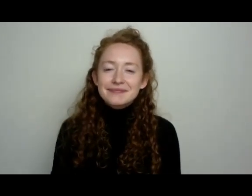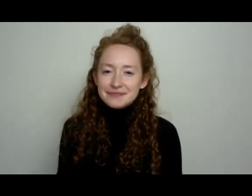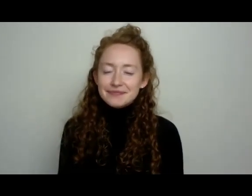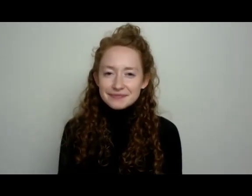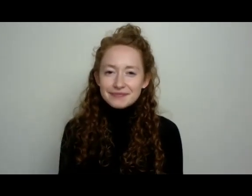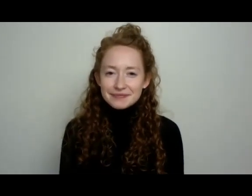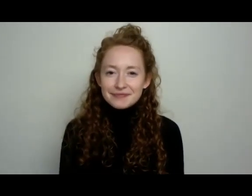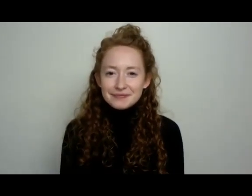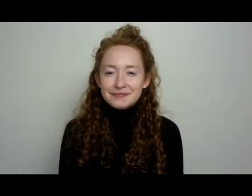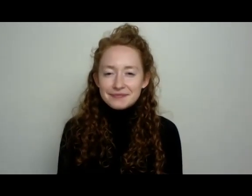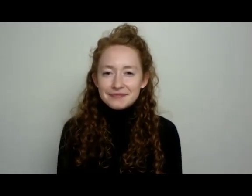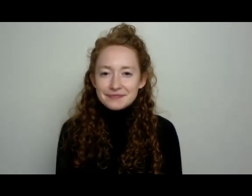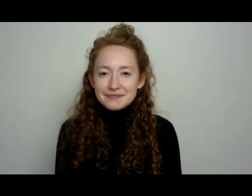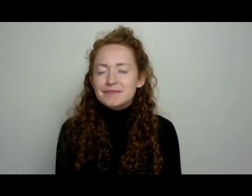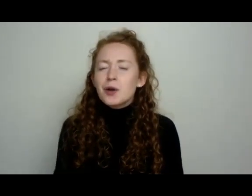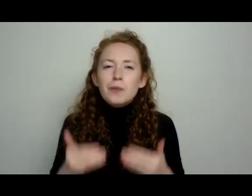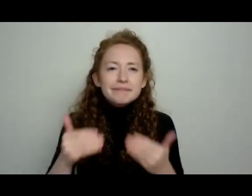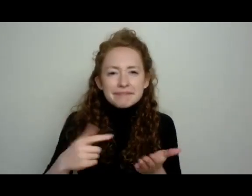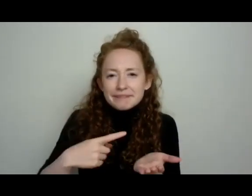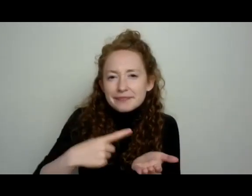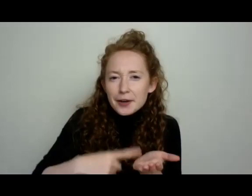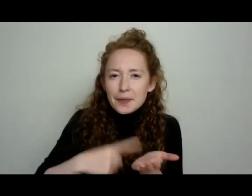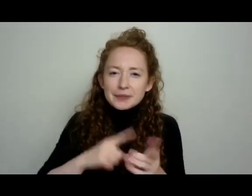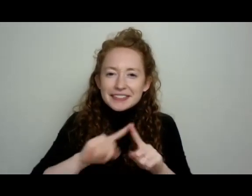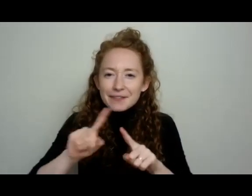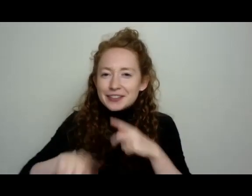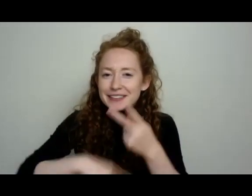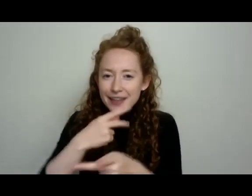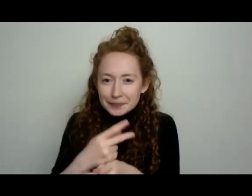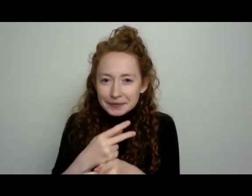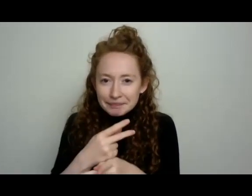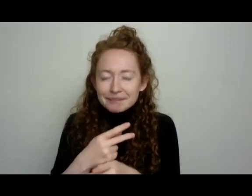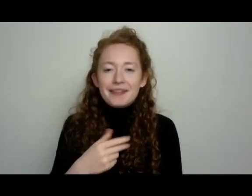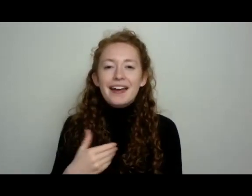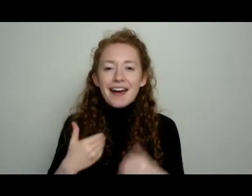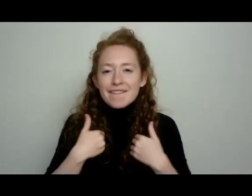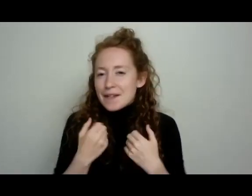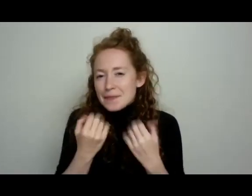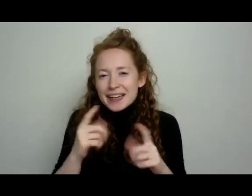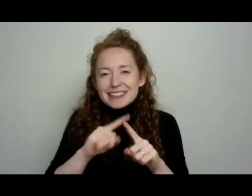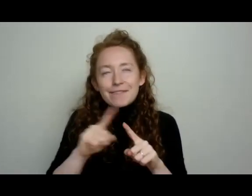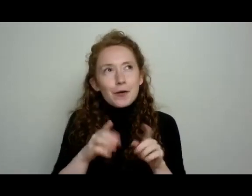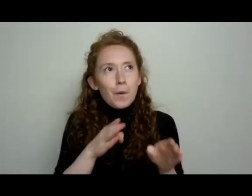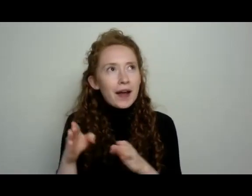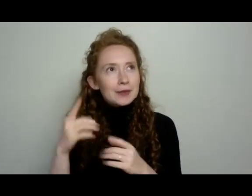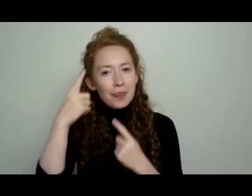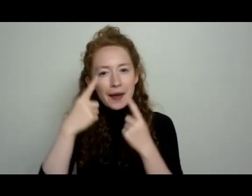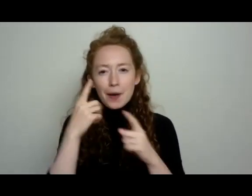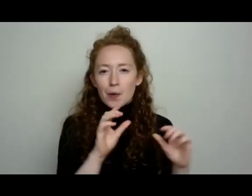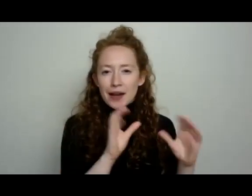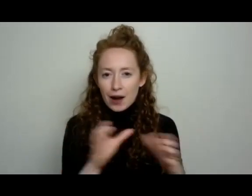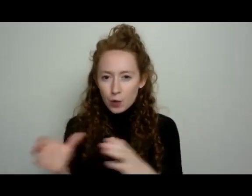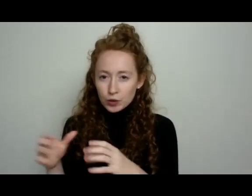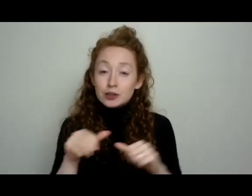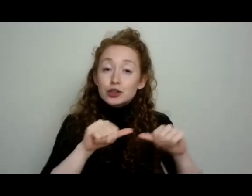So now let's talk about the types of cucumbers. So there's a lot of ways that you can think about cucumber types. There's shape, there's